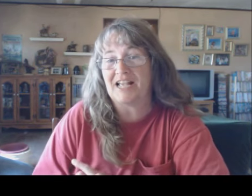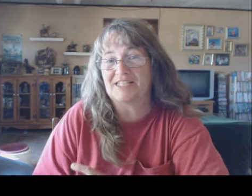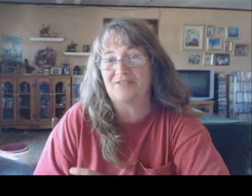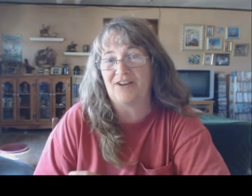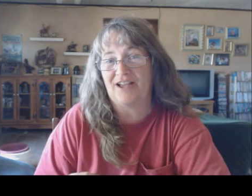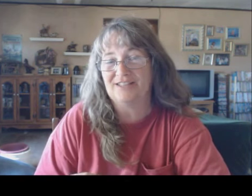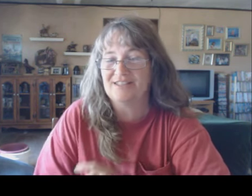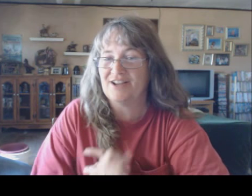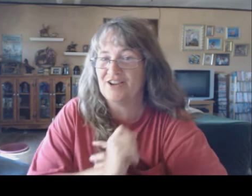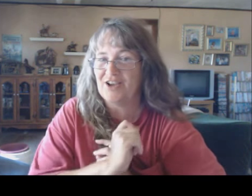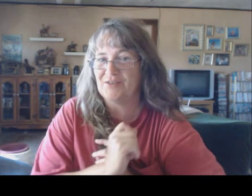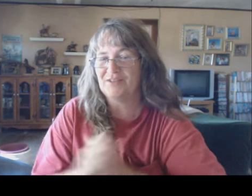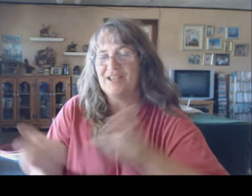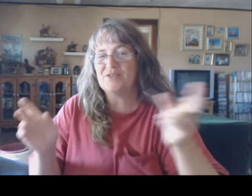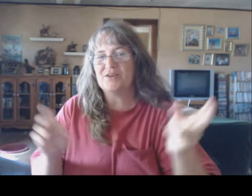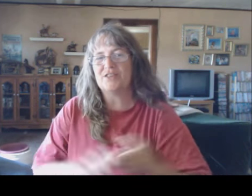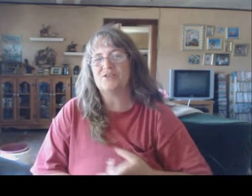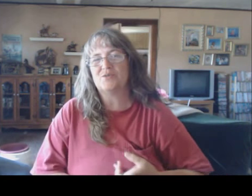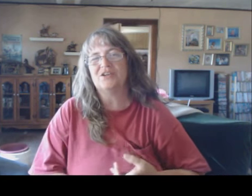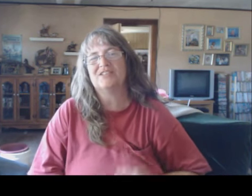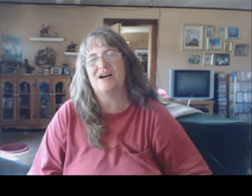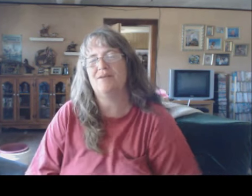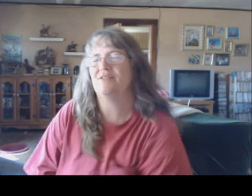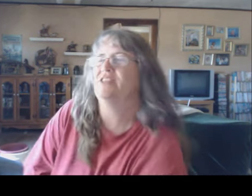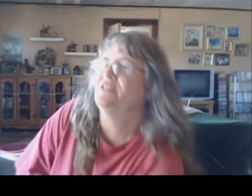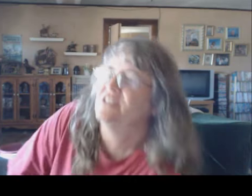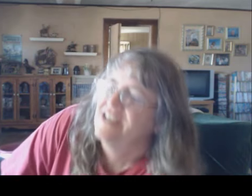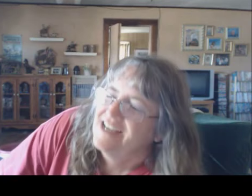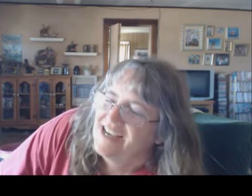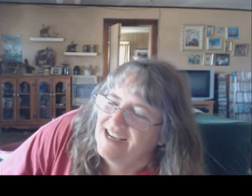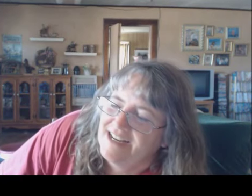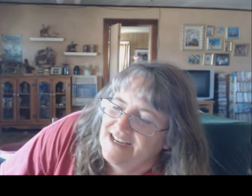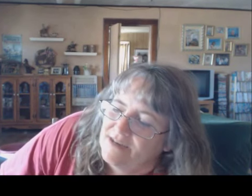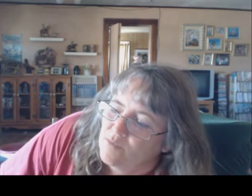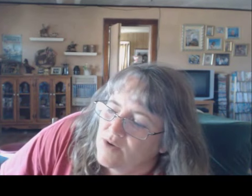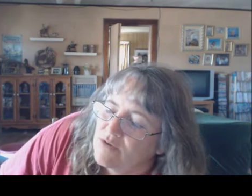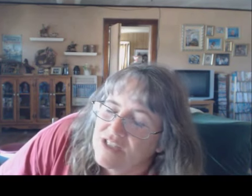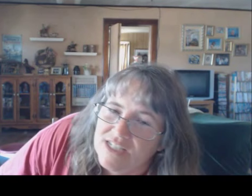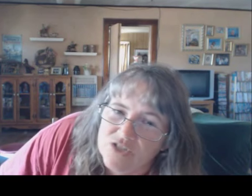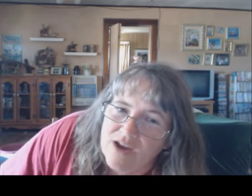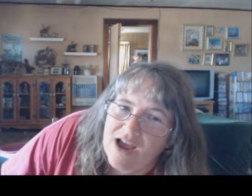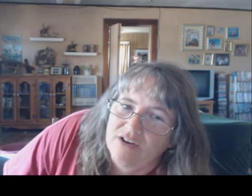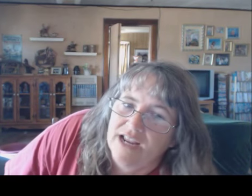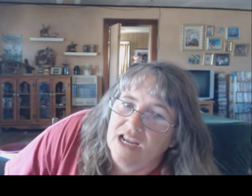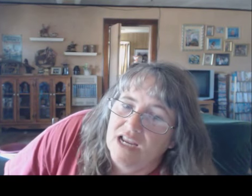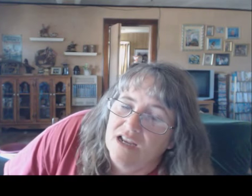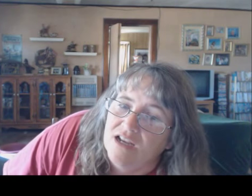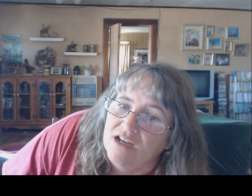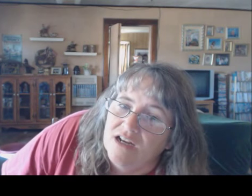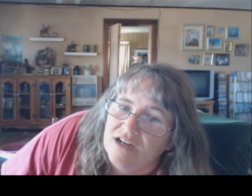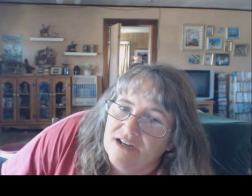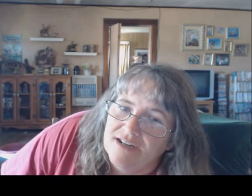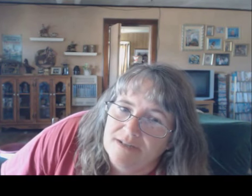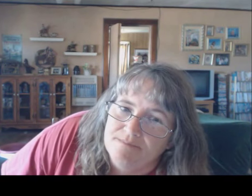sassafras. There you go. Either one of those words. Comment with those. and um we will send you out a um